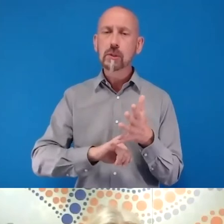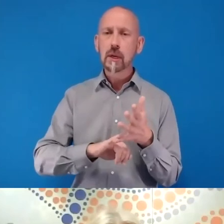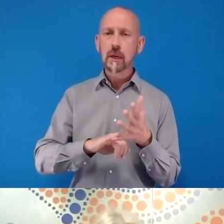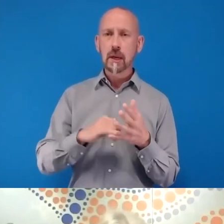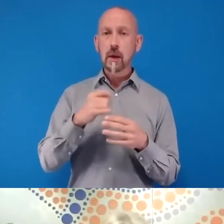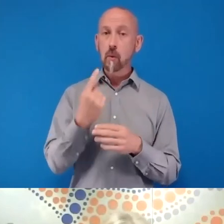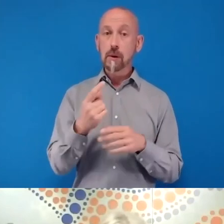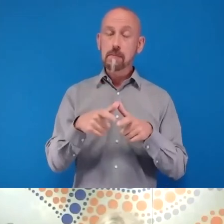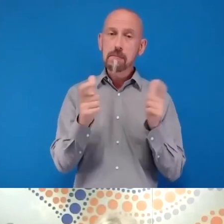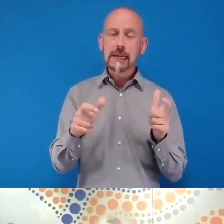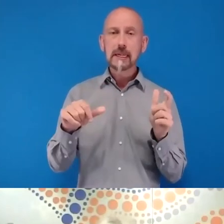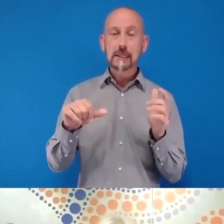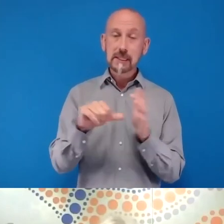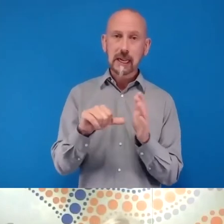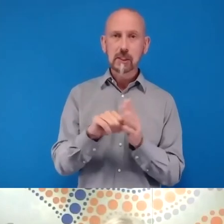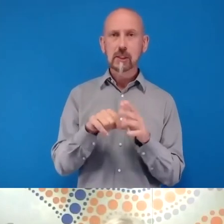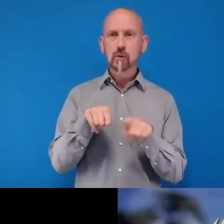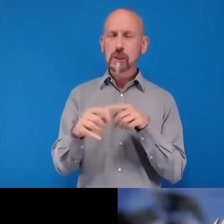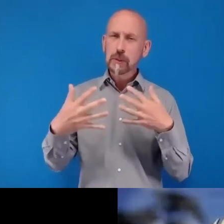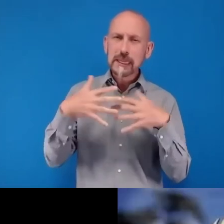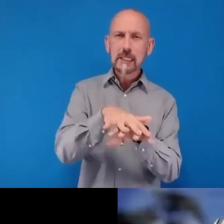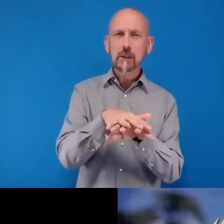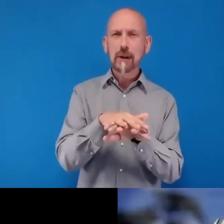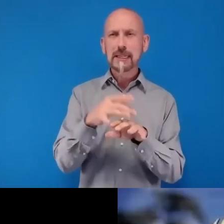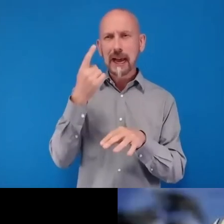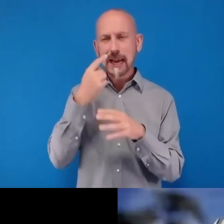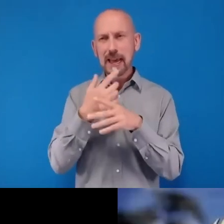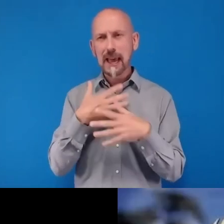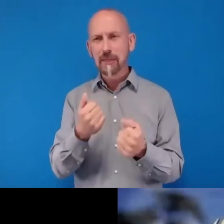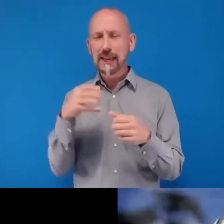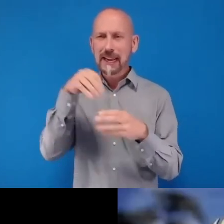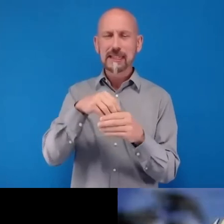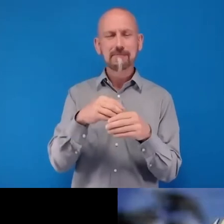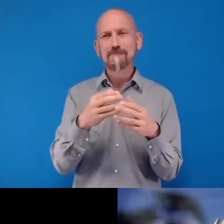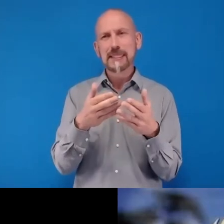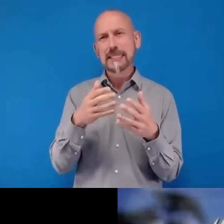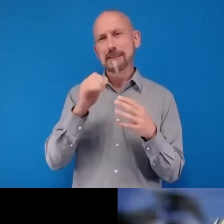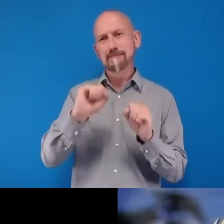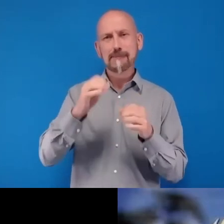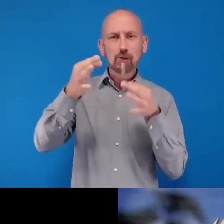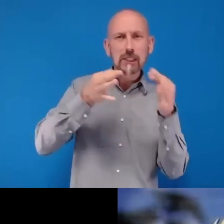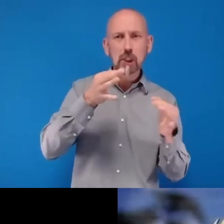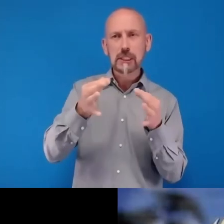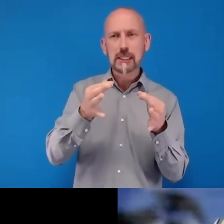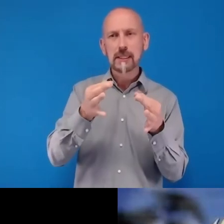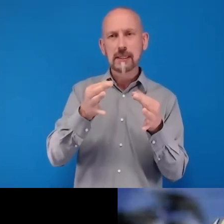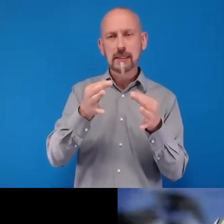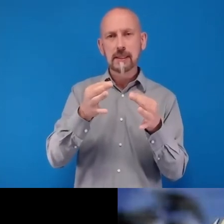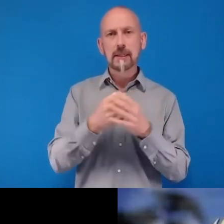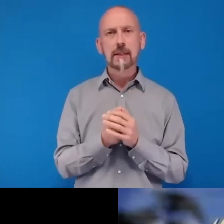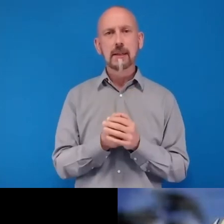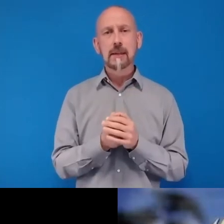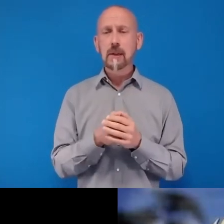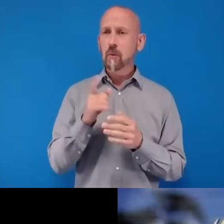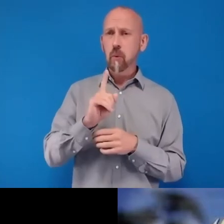within broader health strategy and across other government departments beyond health. What advice can you offer to various